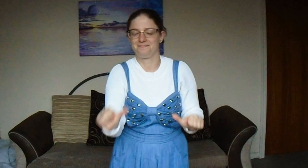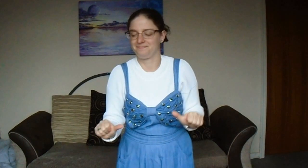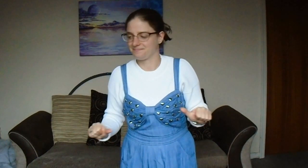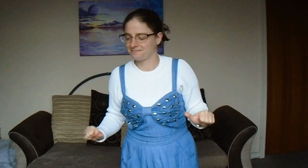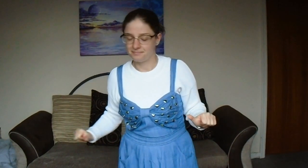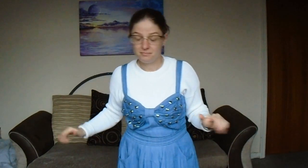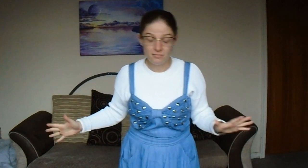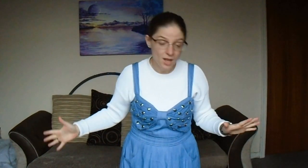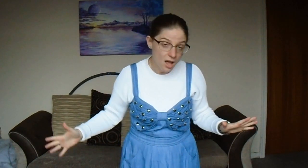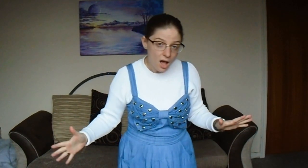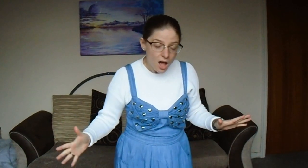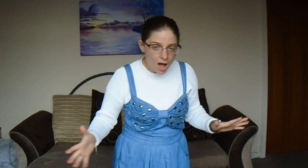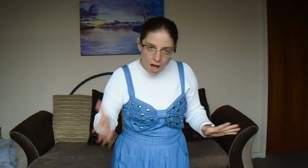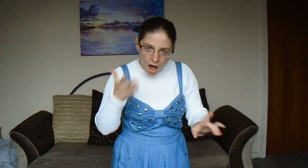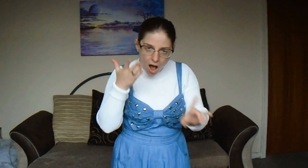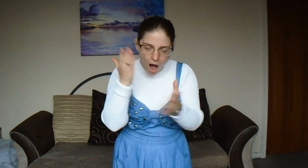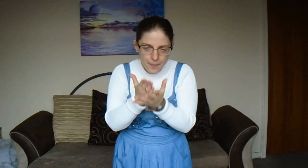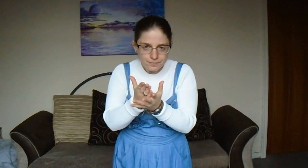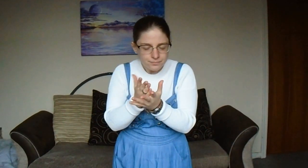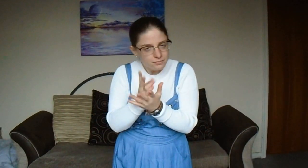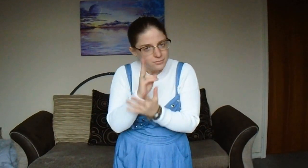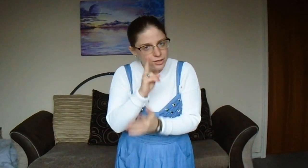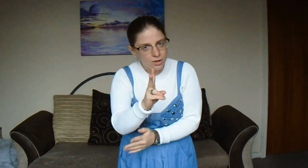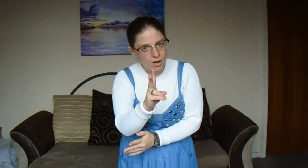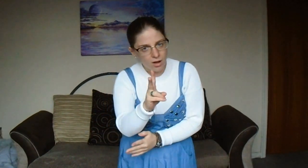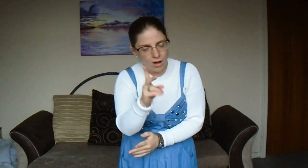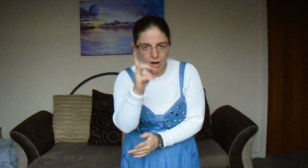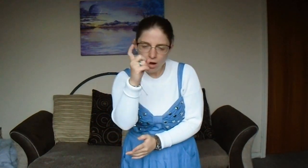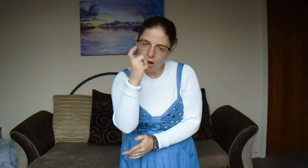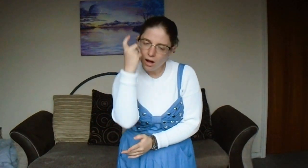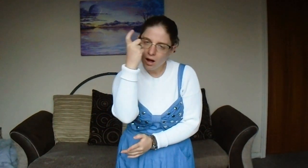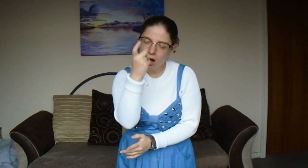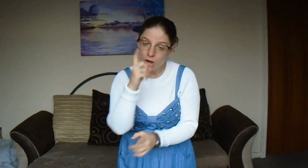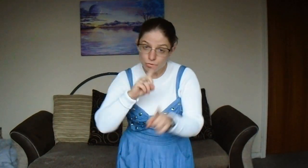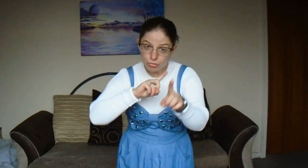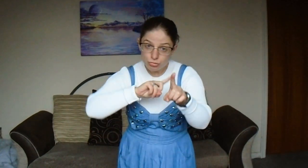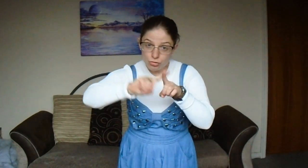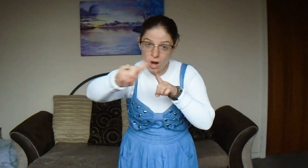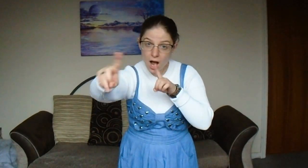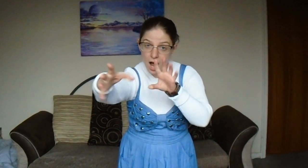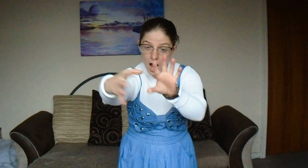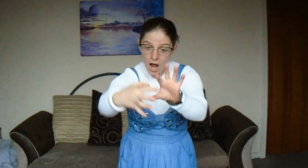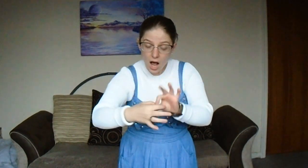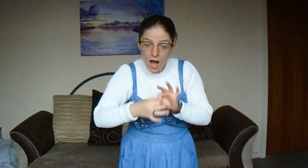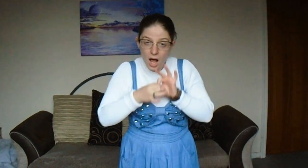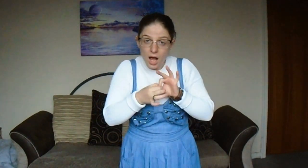I think I thought I saw you try